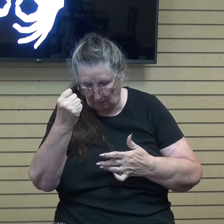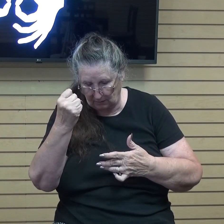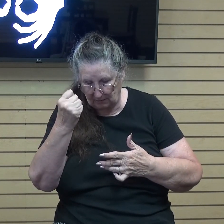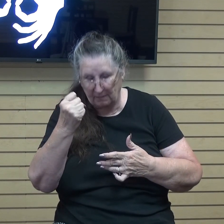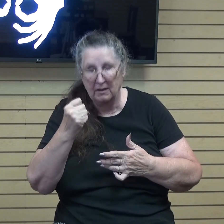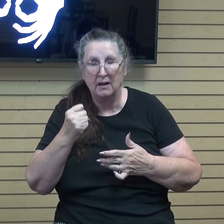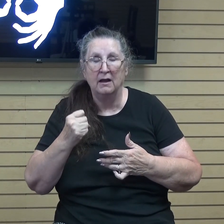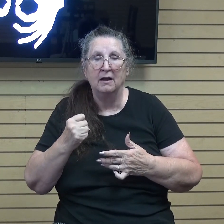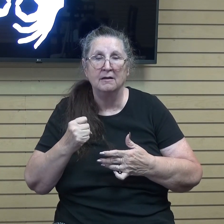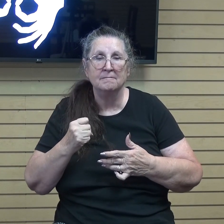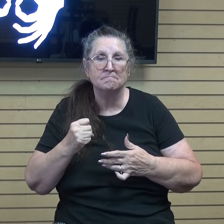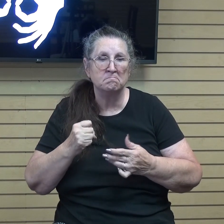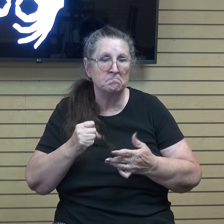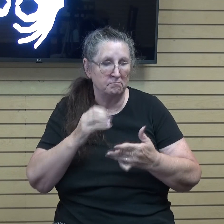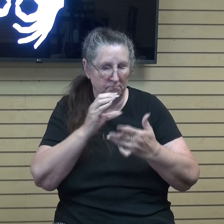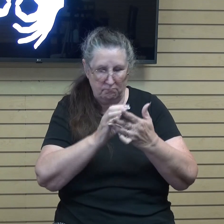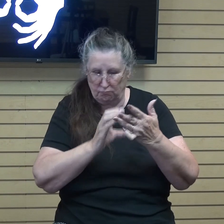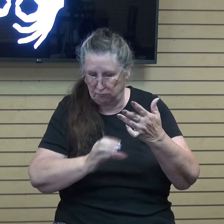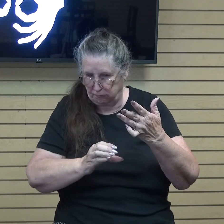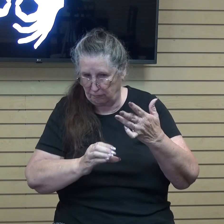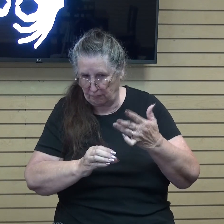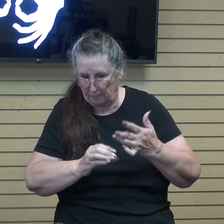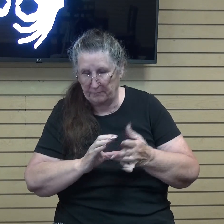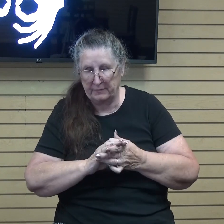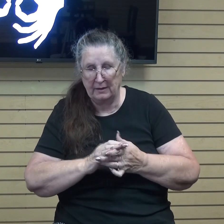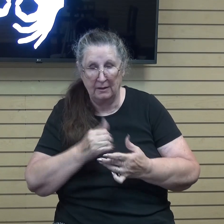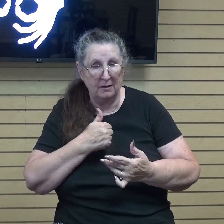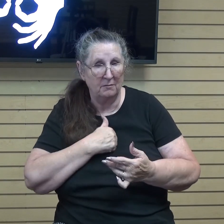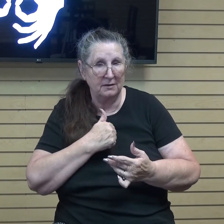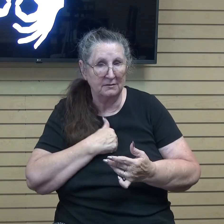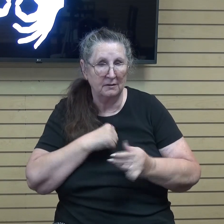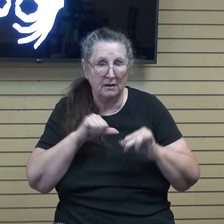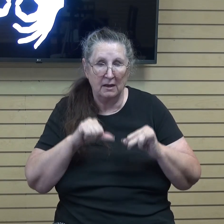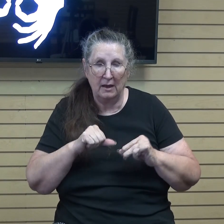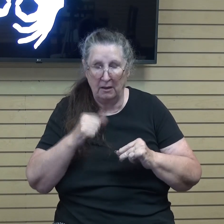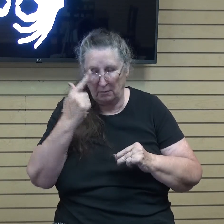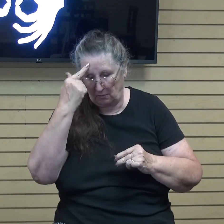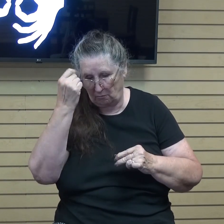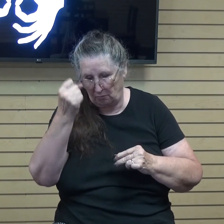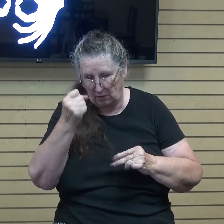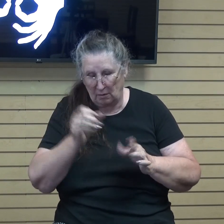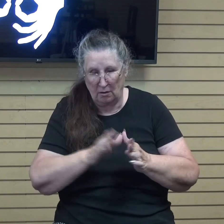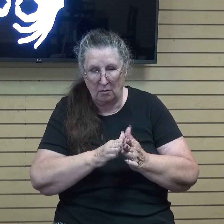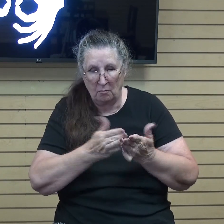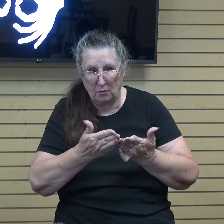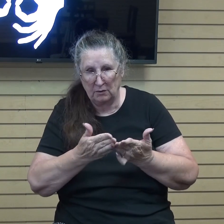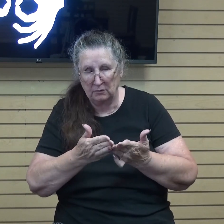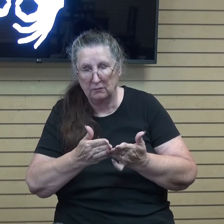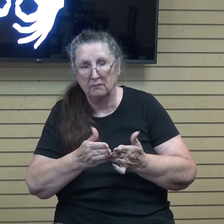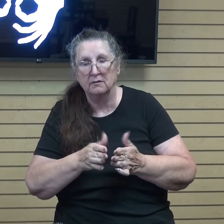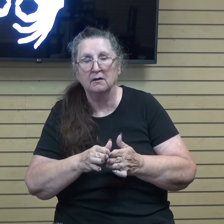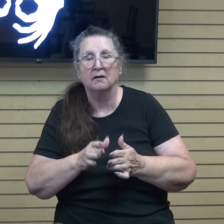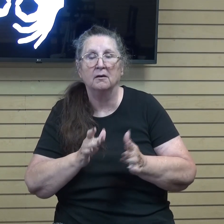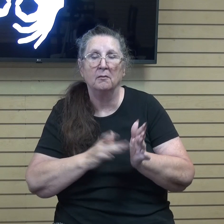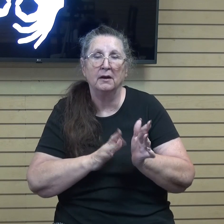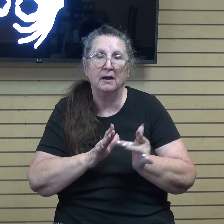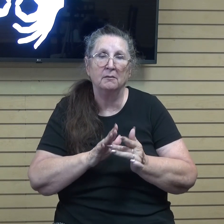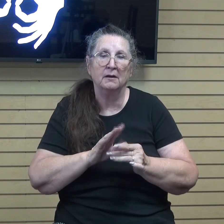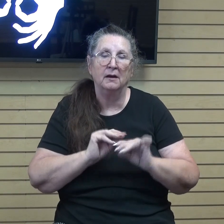Whole sections. And myself, I was able to memorize whole books of the Bible. But something was